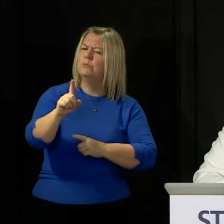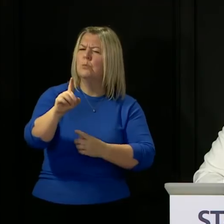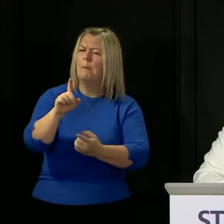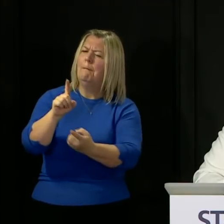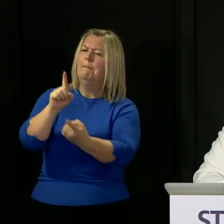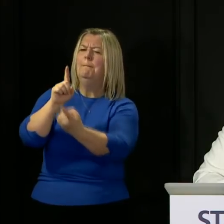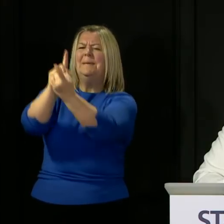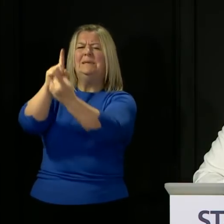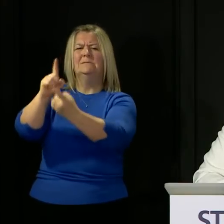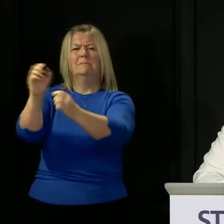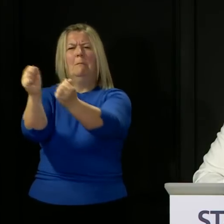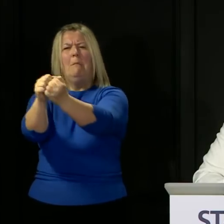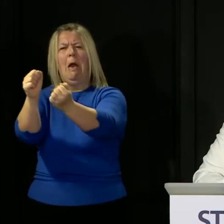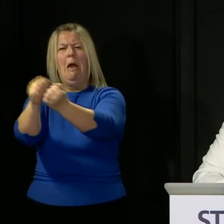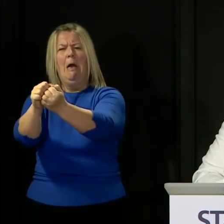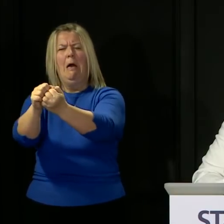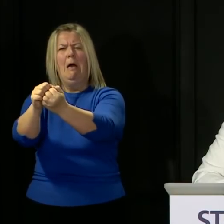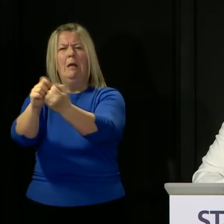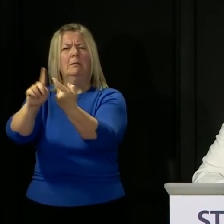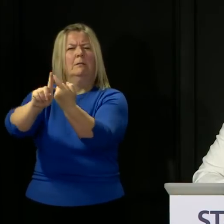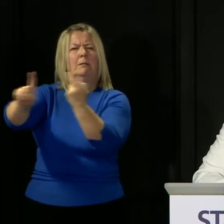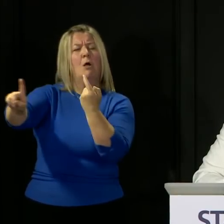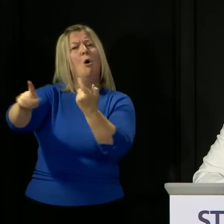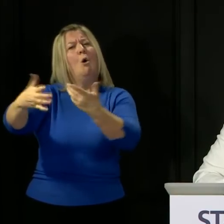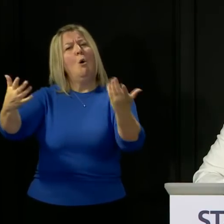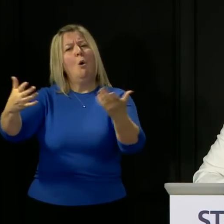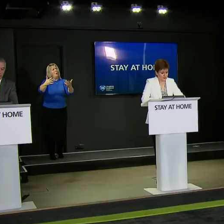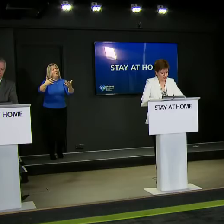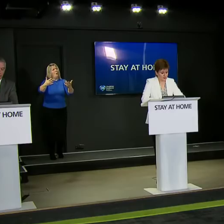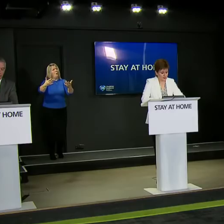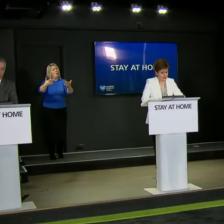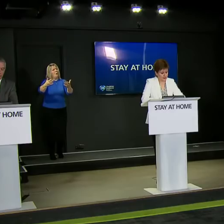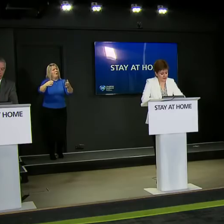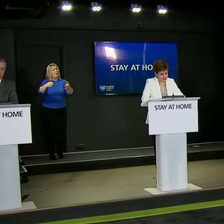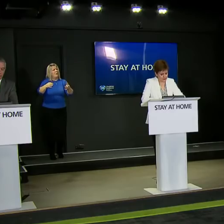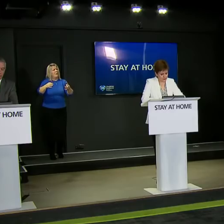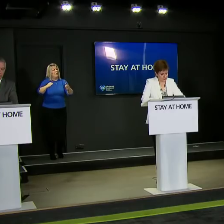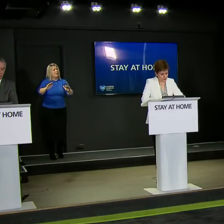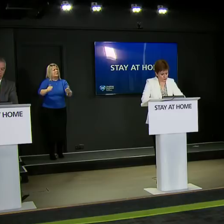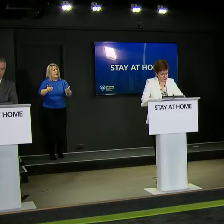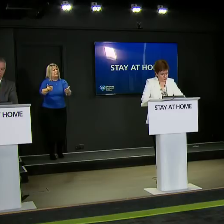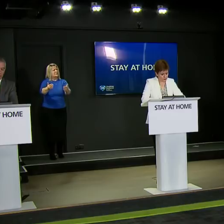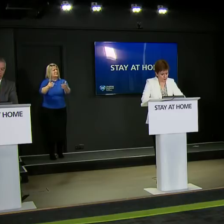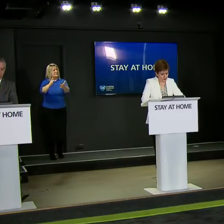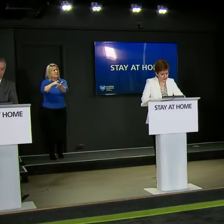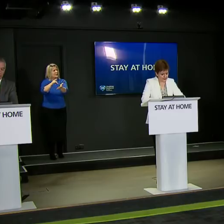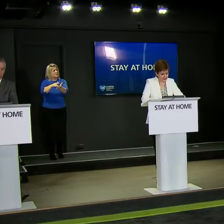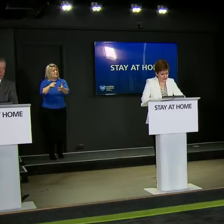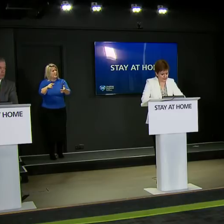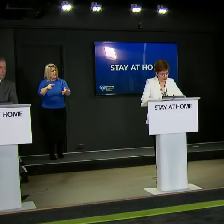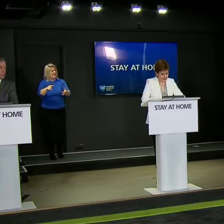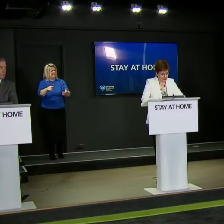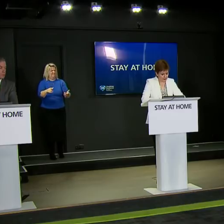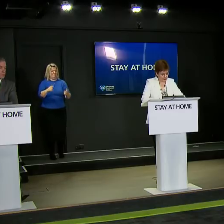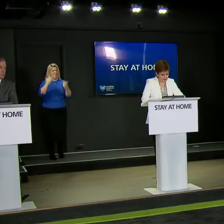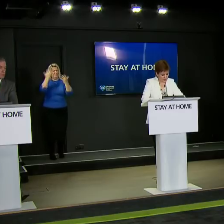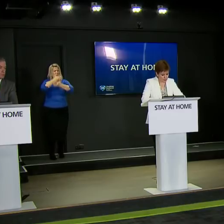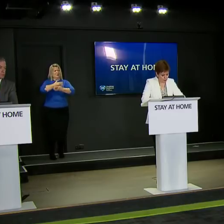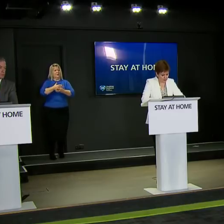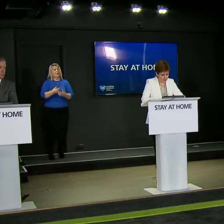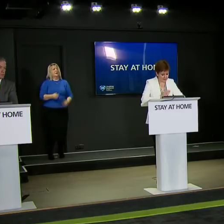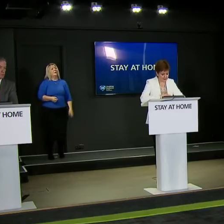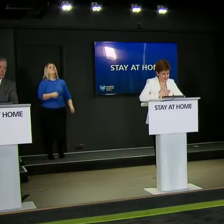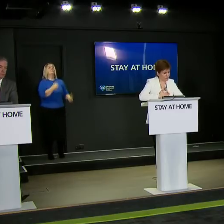distancing while being able to go to garden centres and all these other things doesn't that become more confusing so the point is a